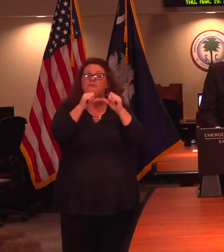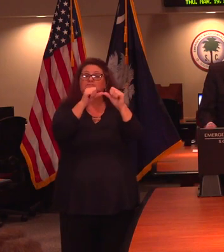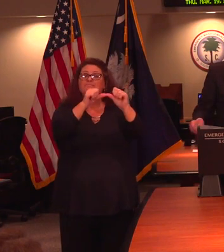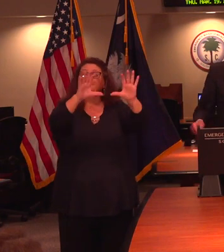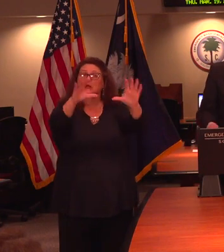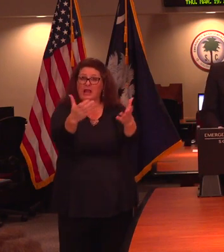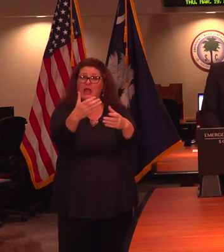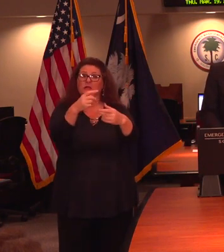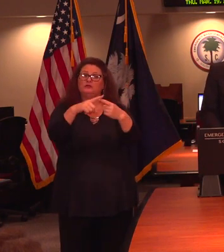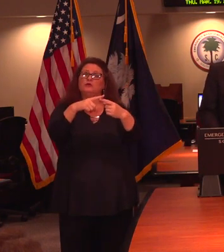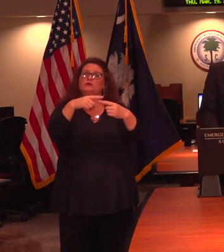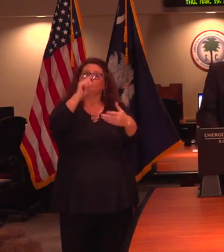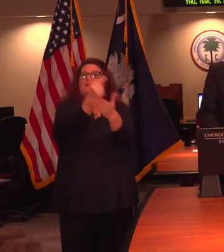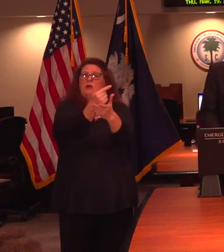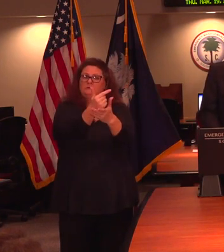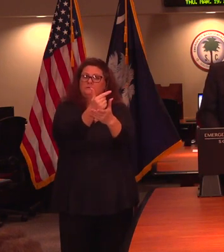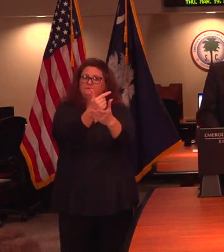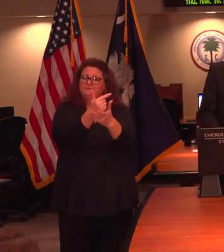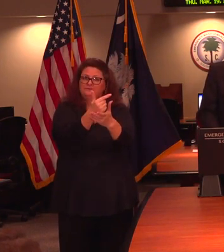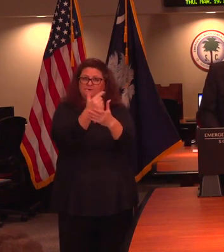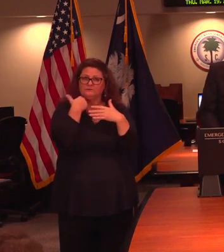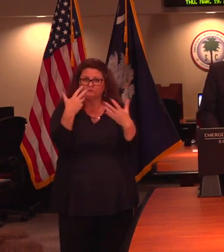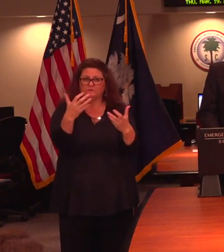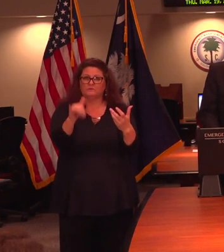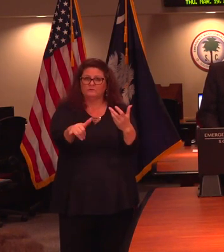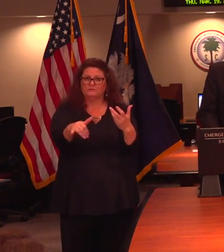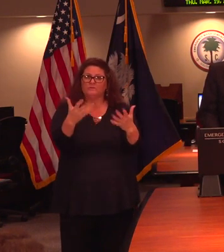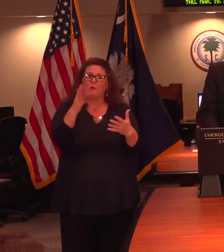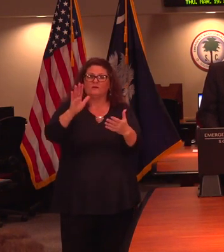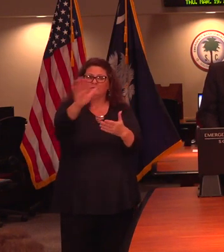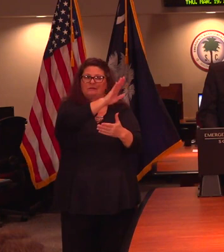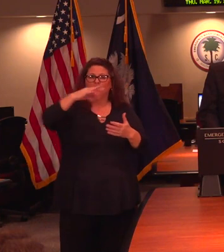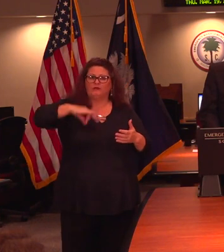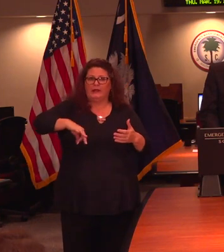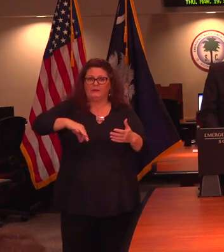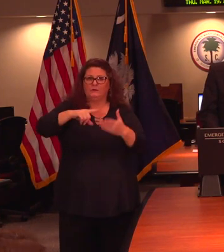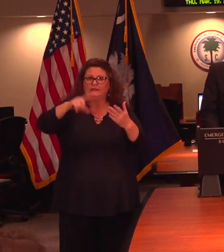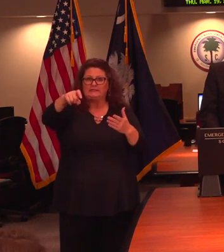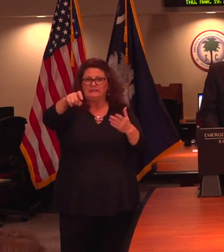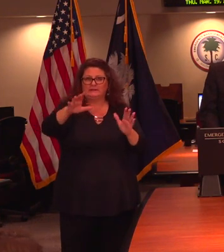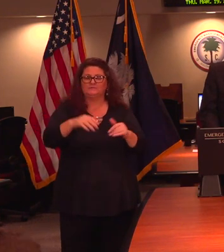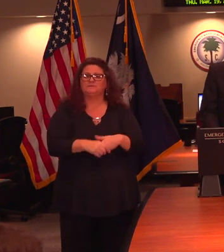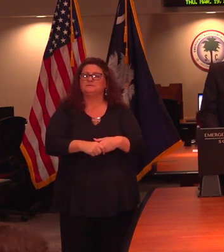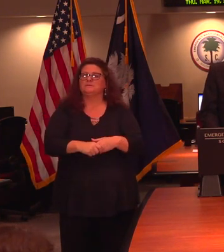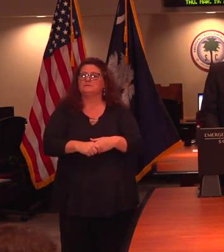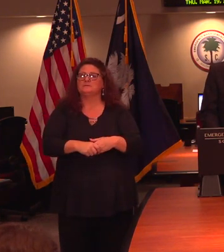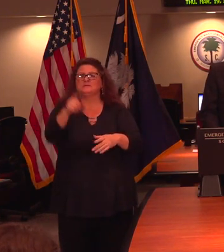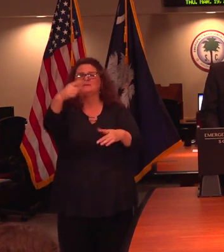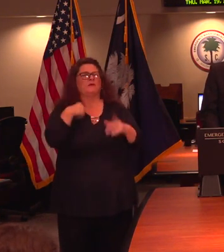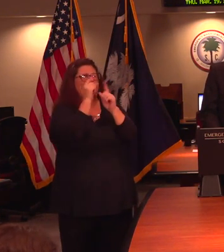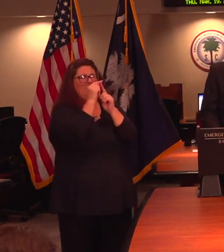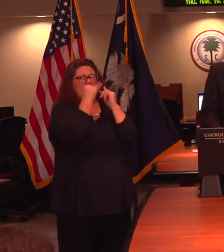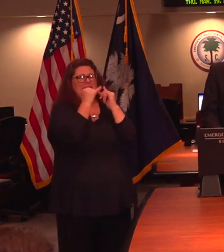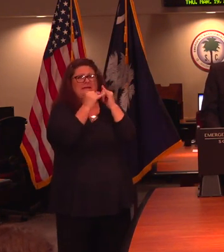will be able to graduate. We'll get the course credits that they need. Mr. Governor, I just have one